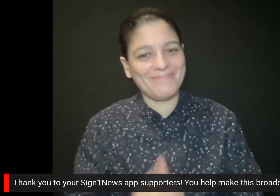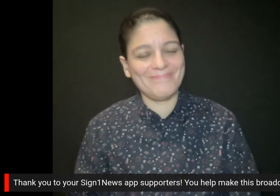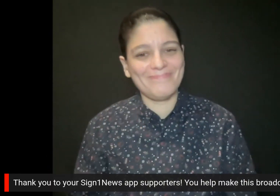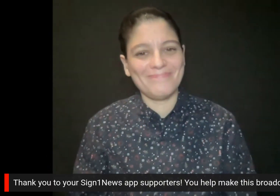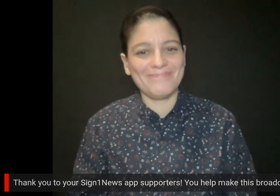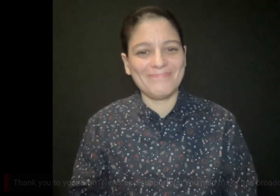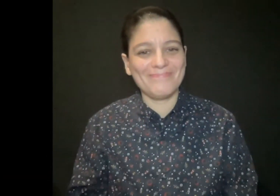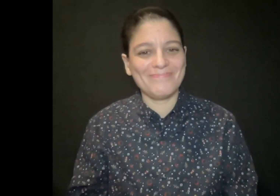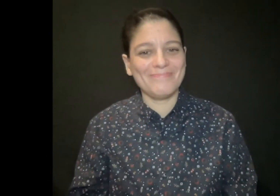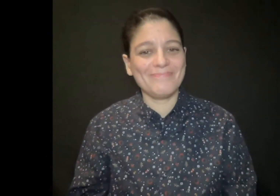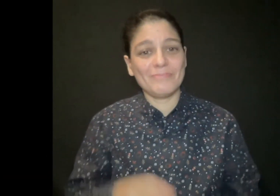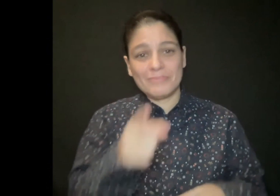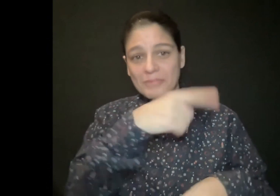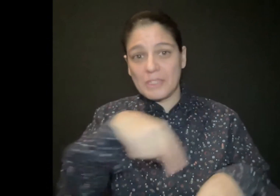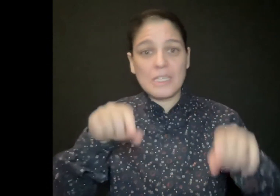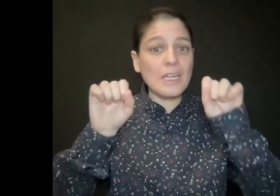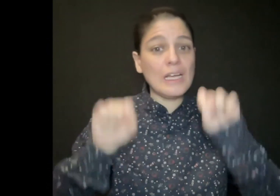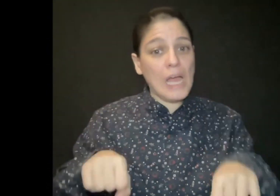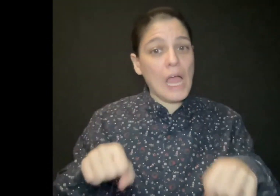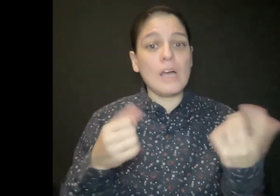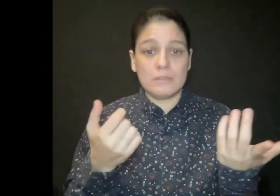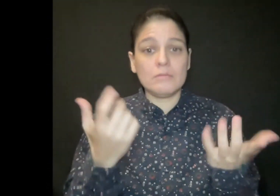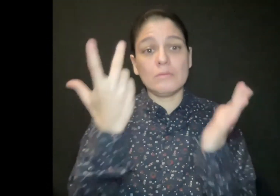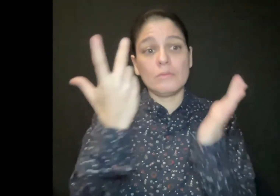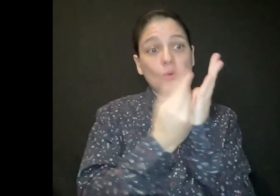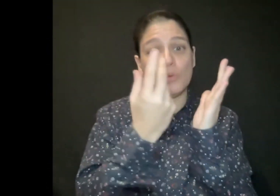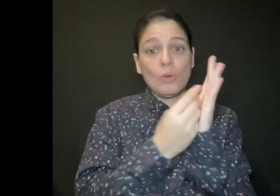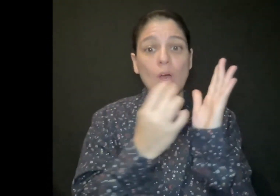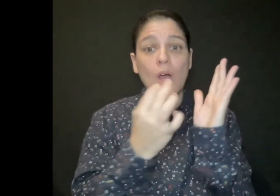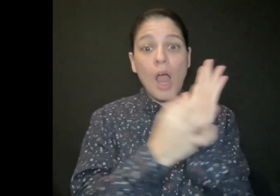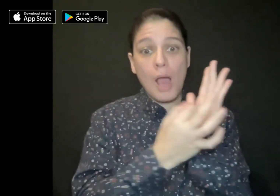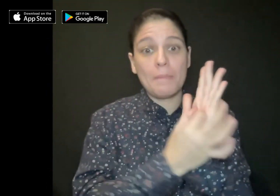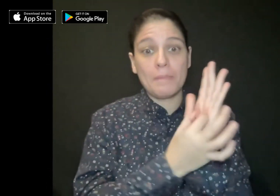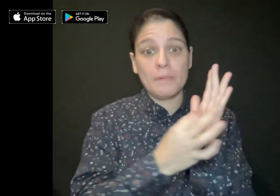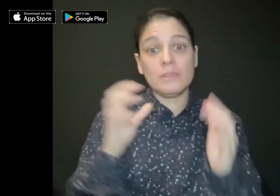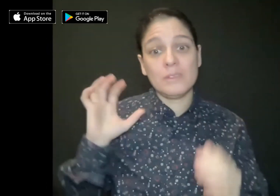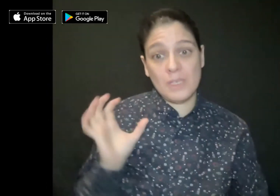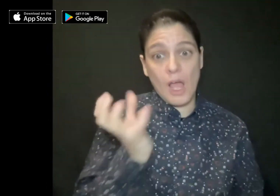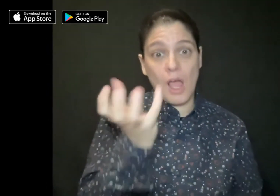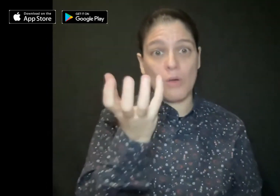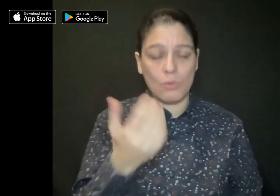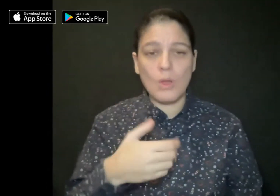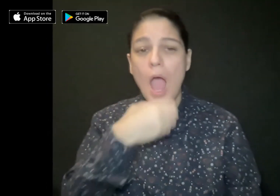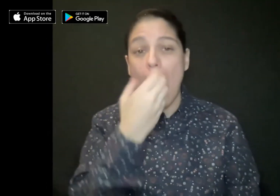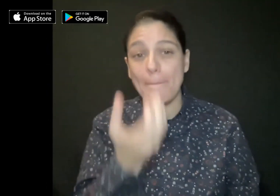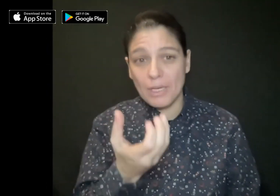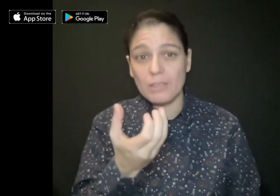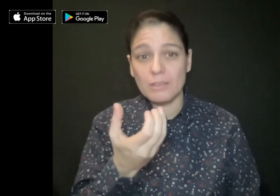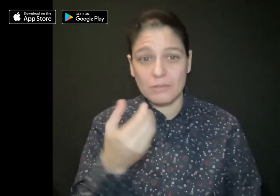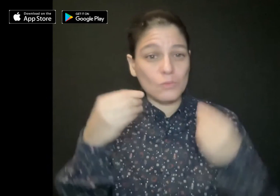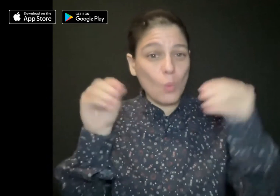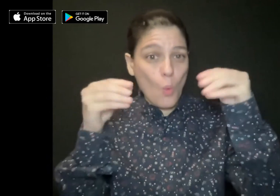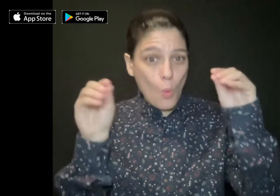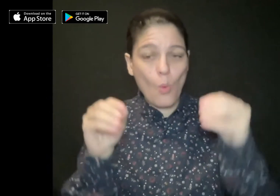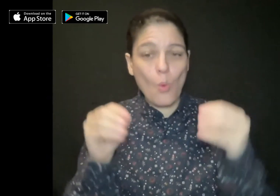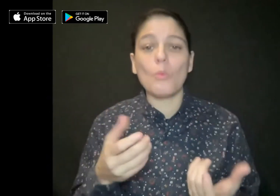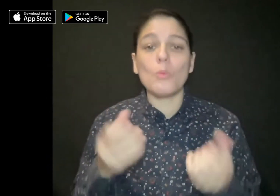You can download the Sign1News app by heading to the App Store or Google Play Store on your smartphone.